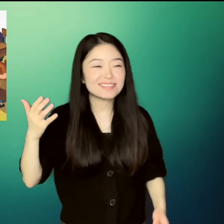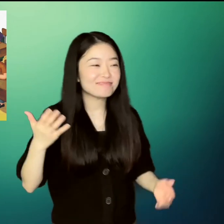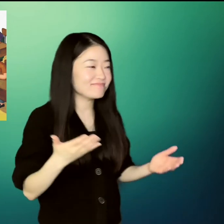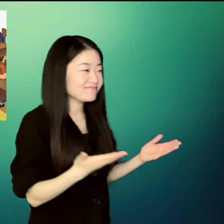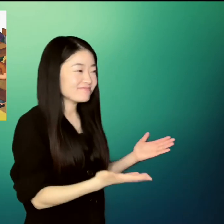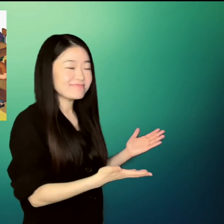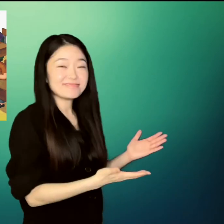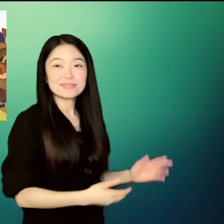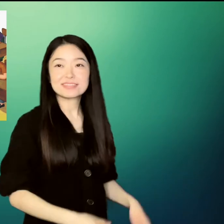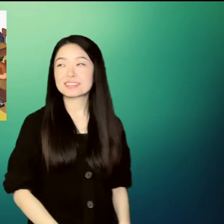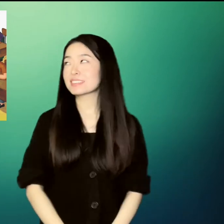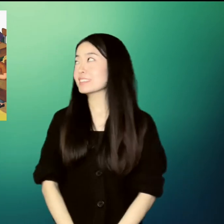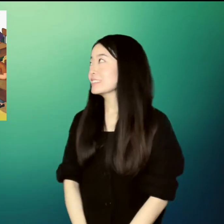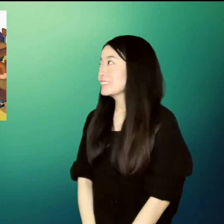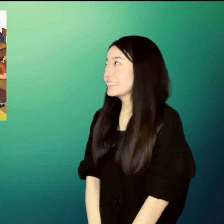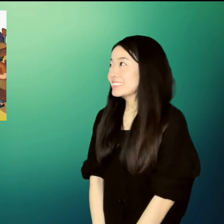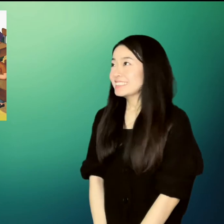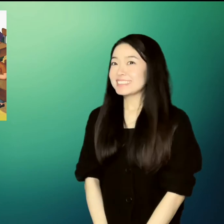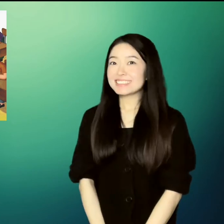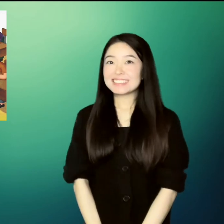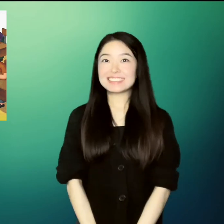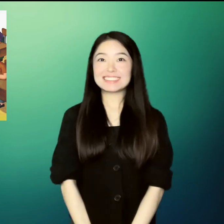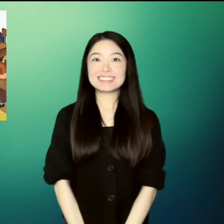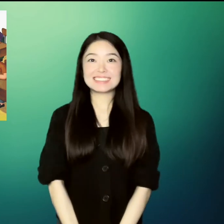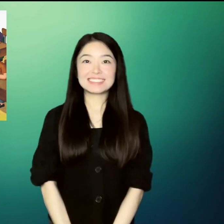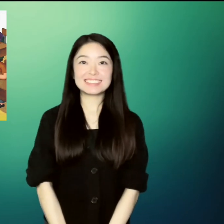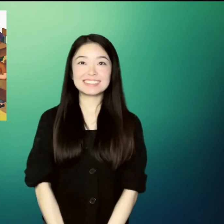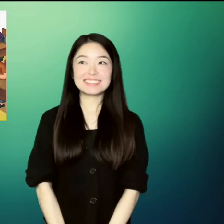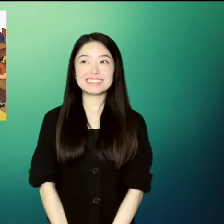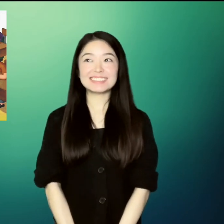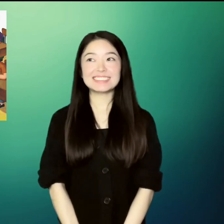Un He smiled broadly and tried not to show her nervousness.